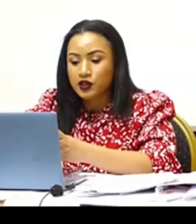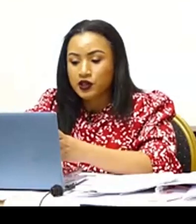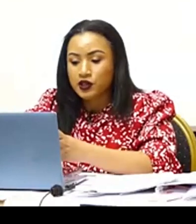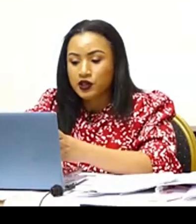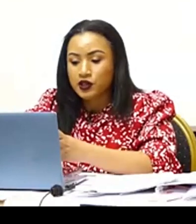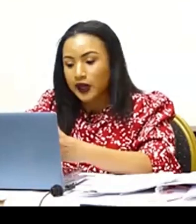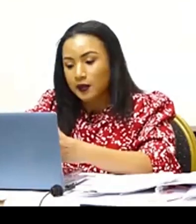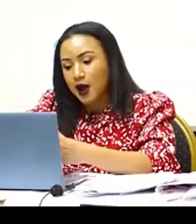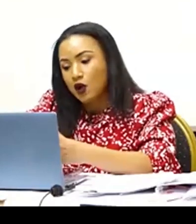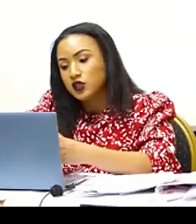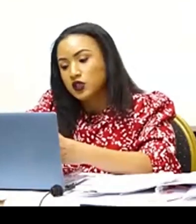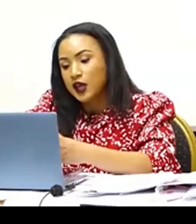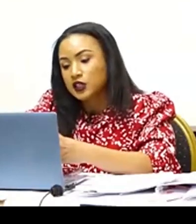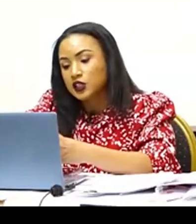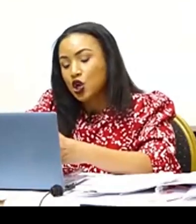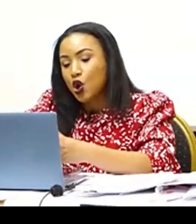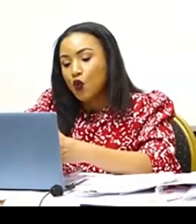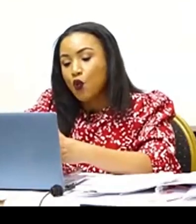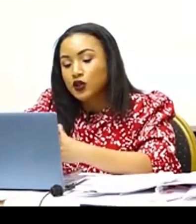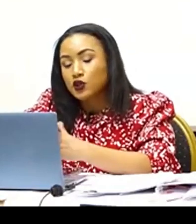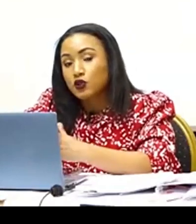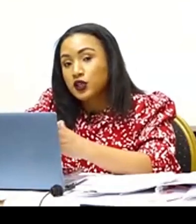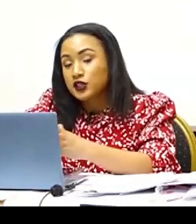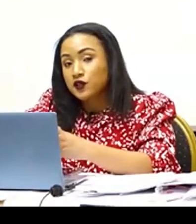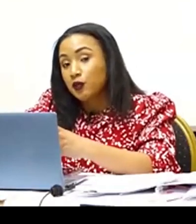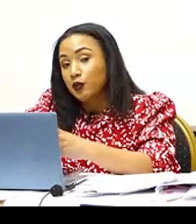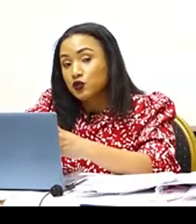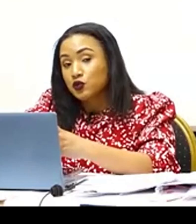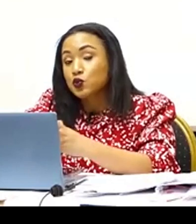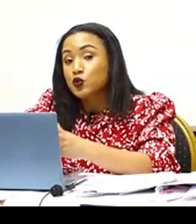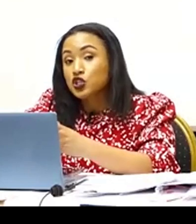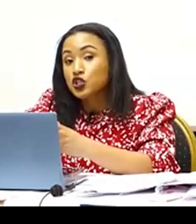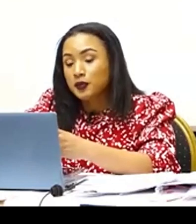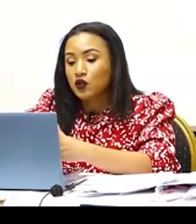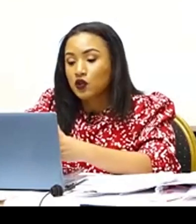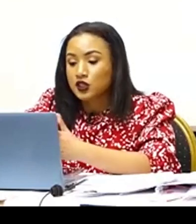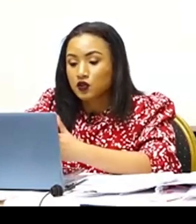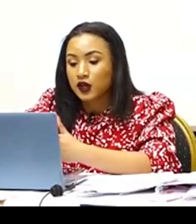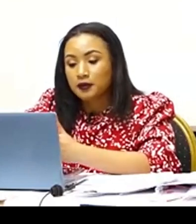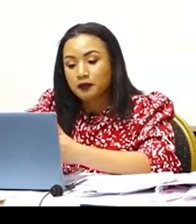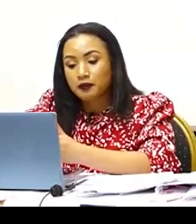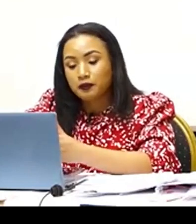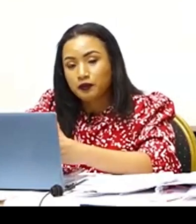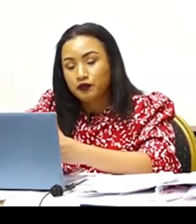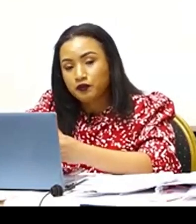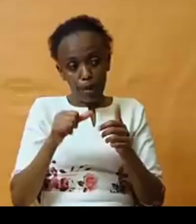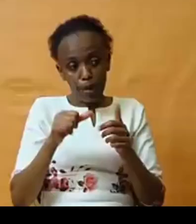proposals that you're talking about and what alternative proposals we should be considering?